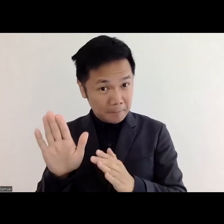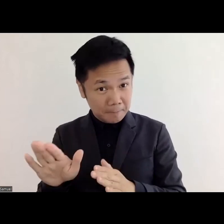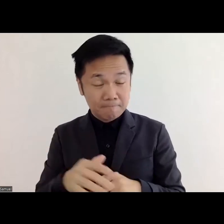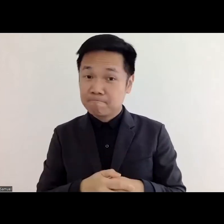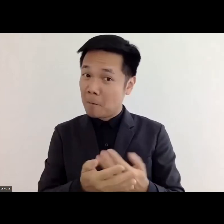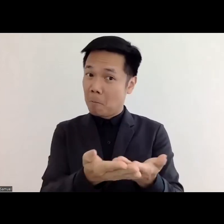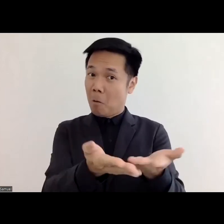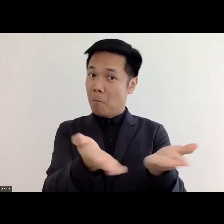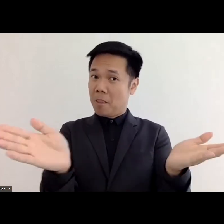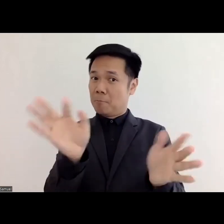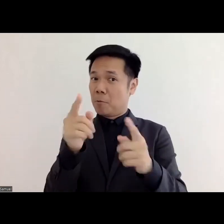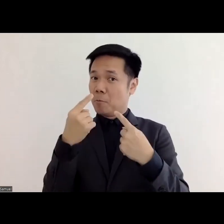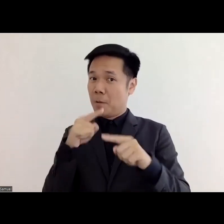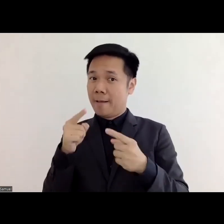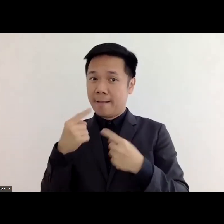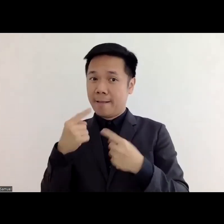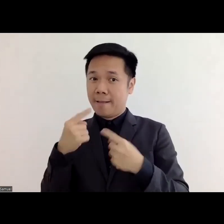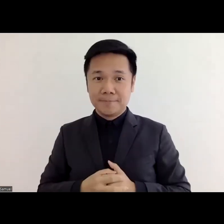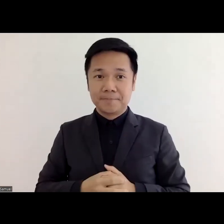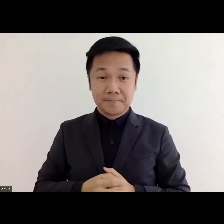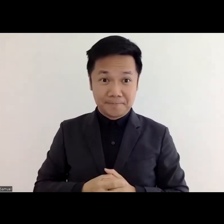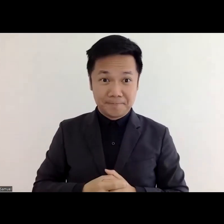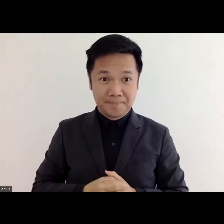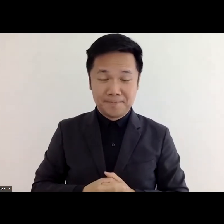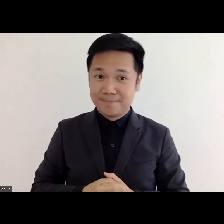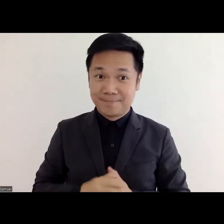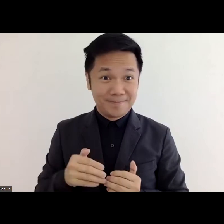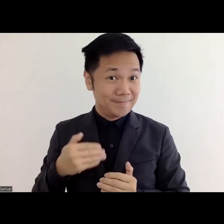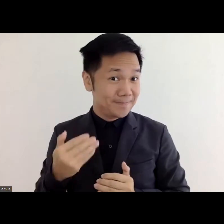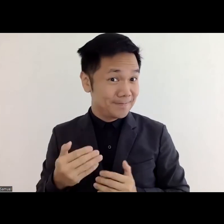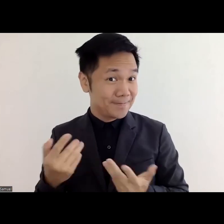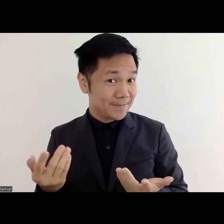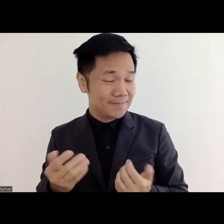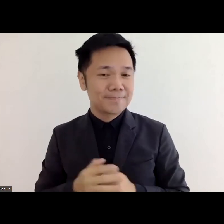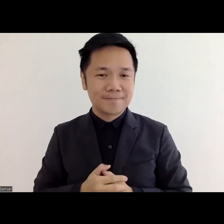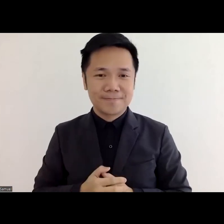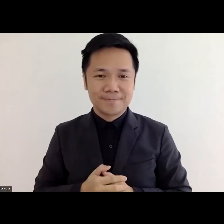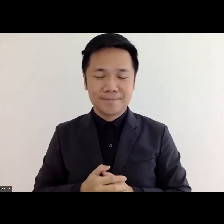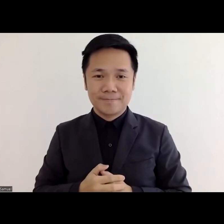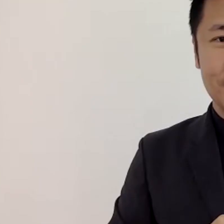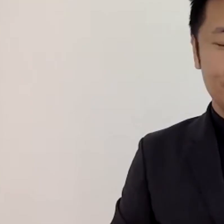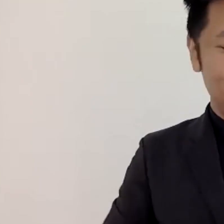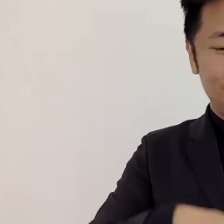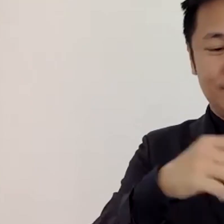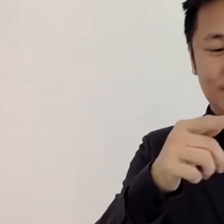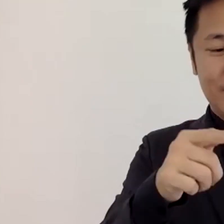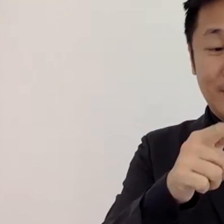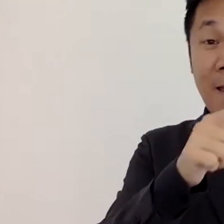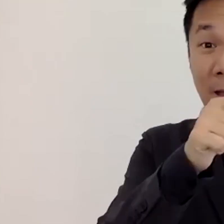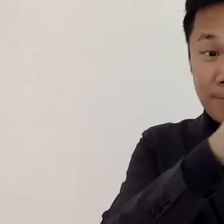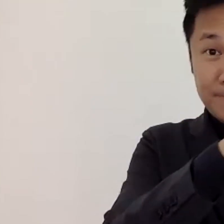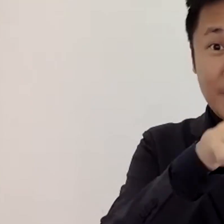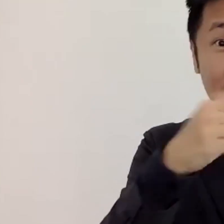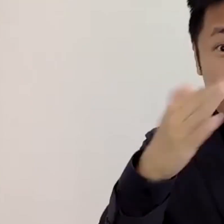and then uh we will move to the our third and fourth speakers uh